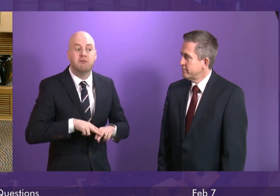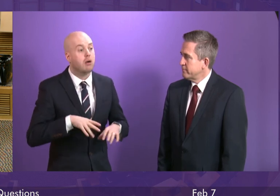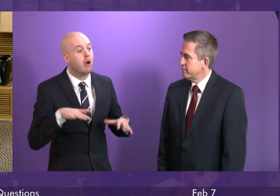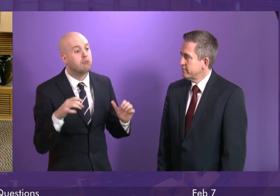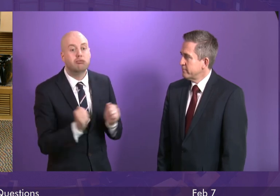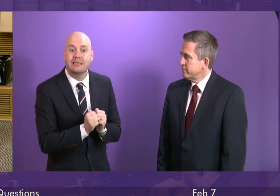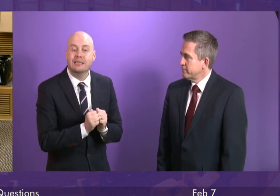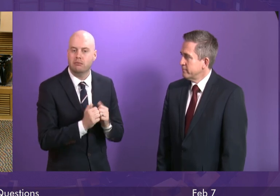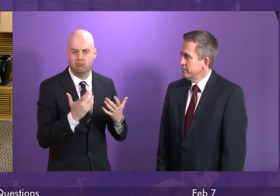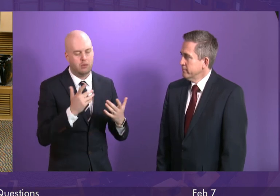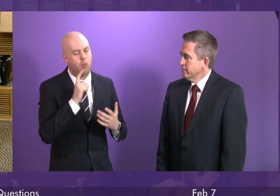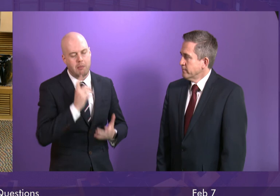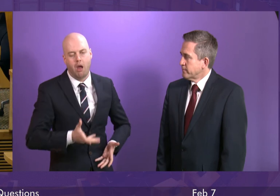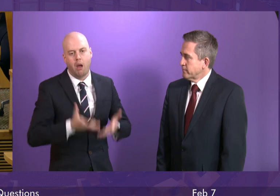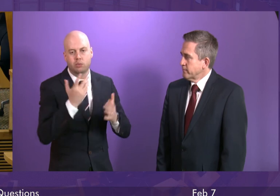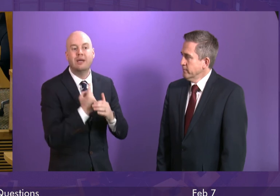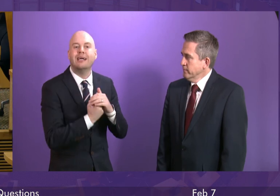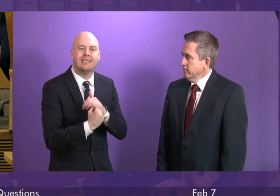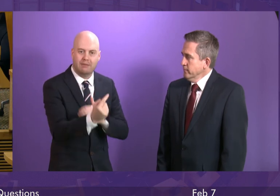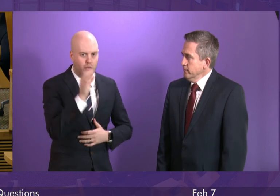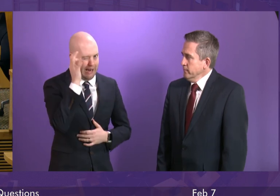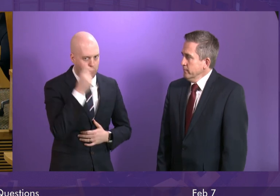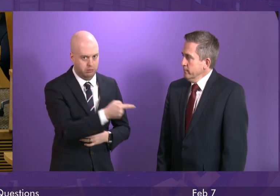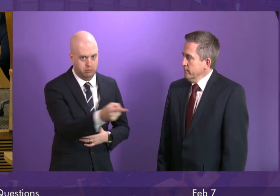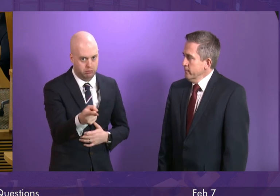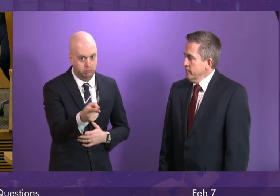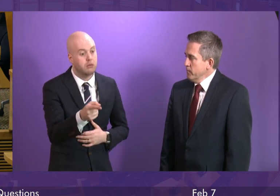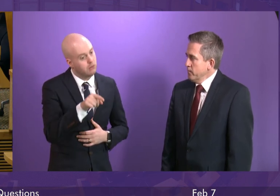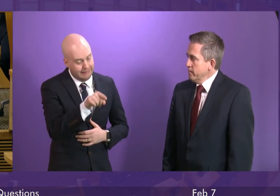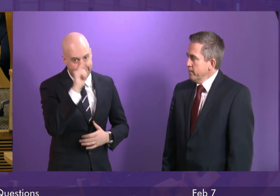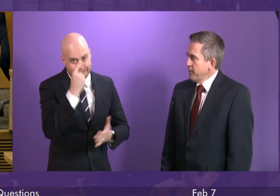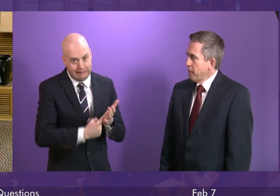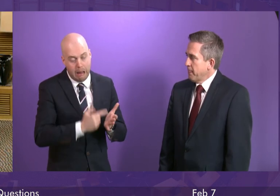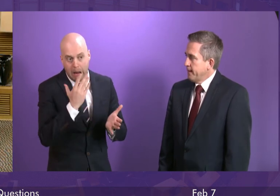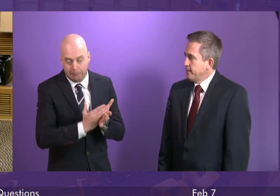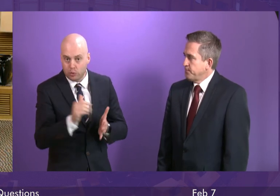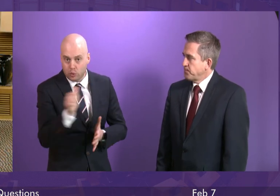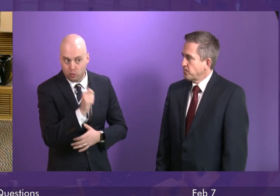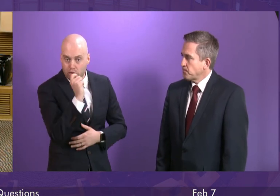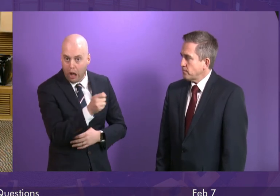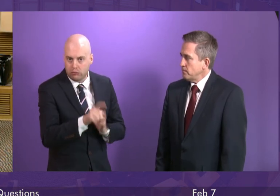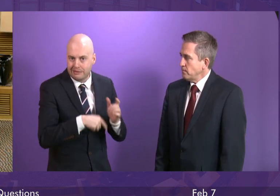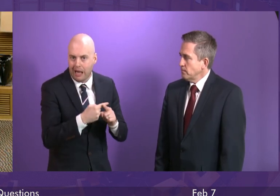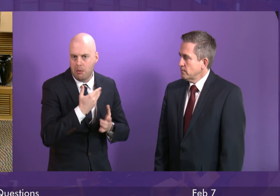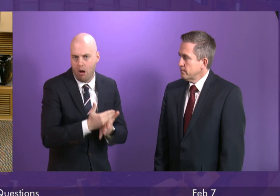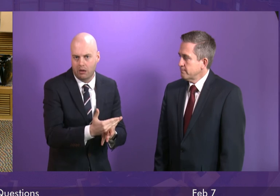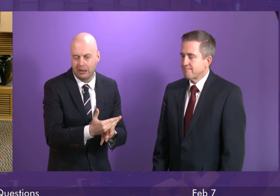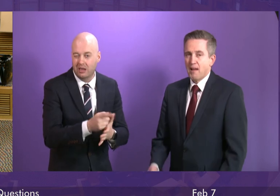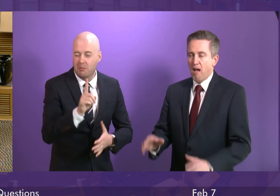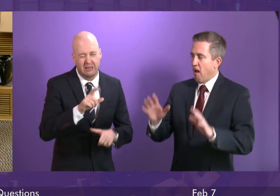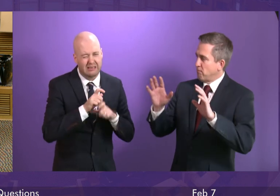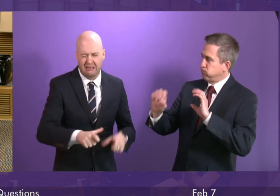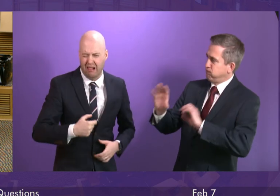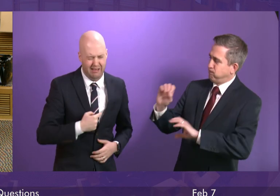will be up to individual councils to determine whether they wish to take forward such a provision But for Murda Fraser to come here with